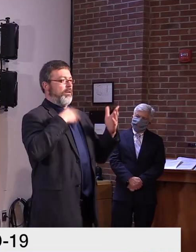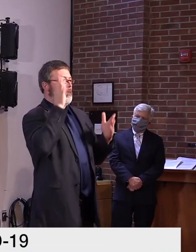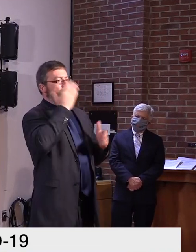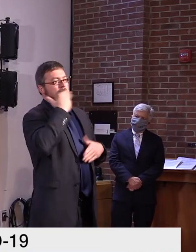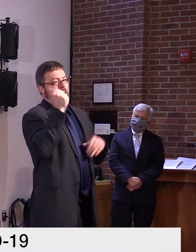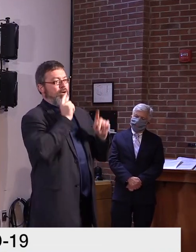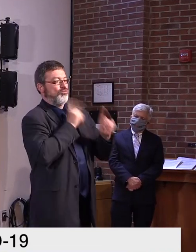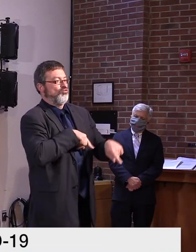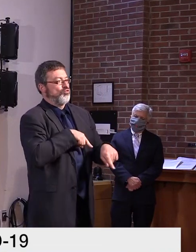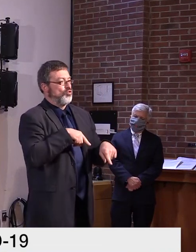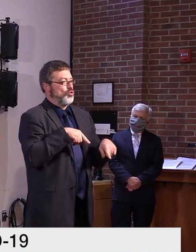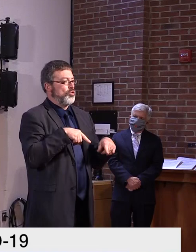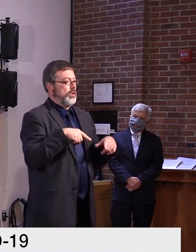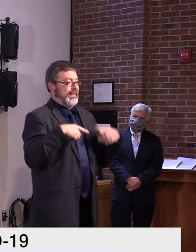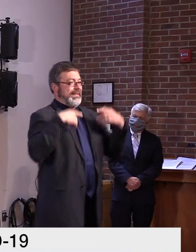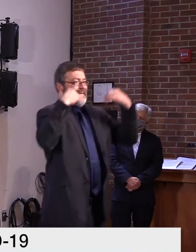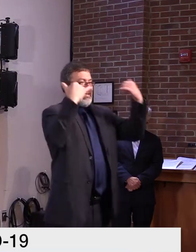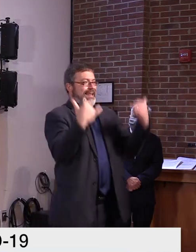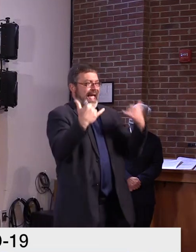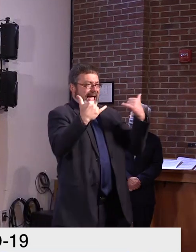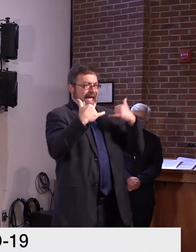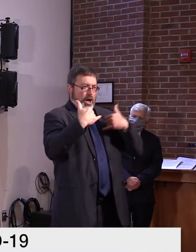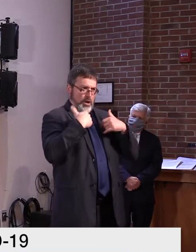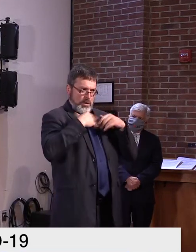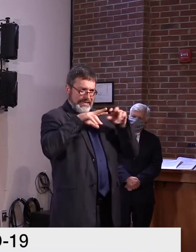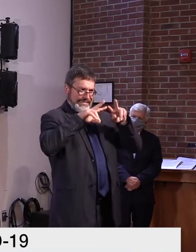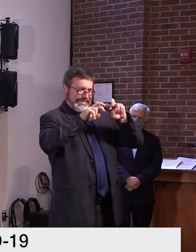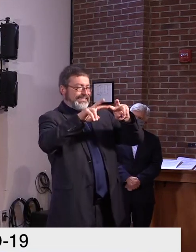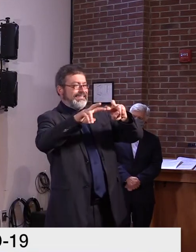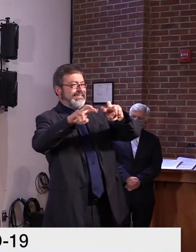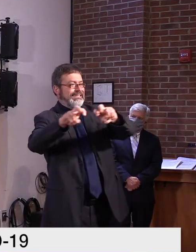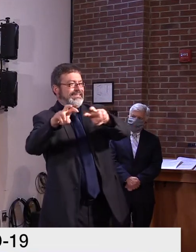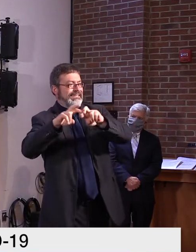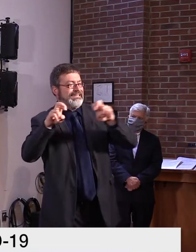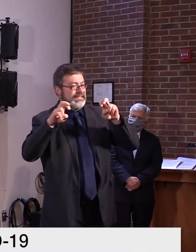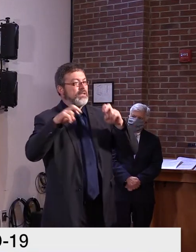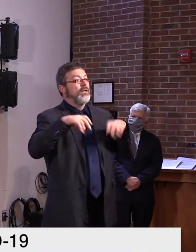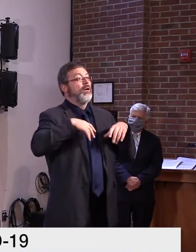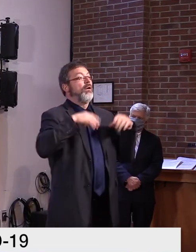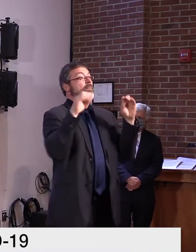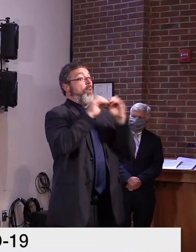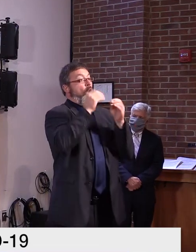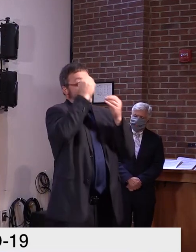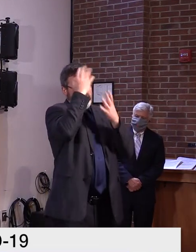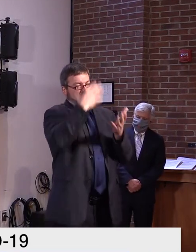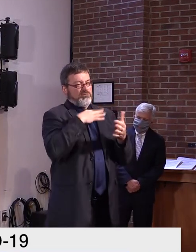But yeah, for sure. Great. Thank you very much.